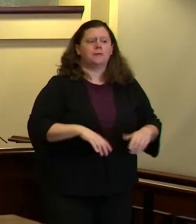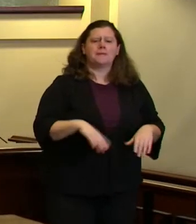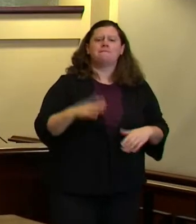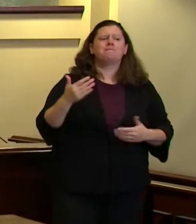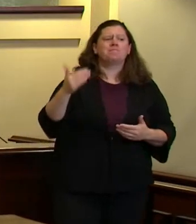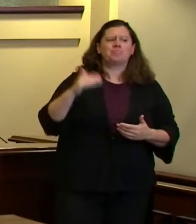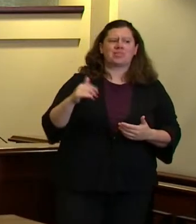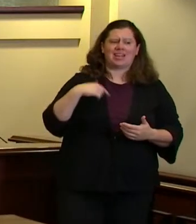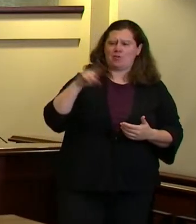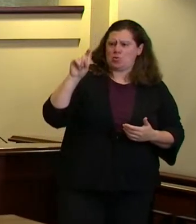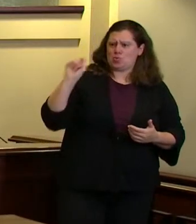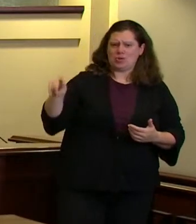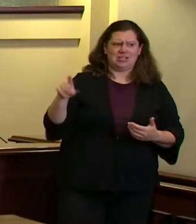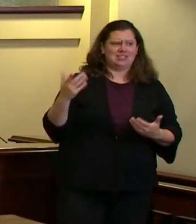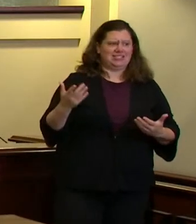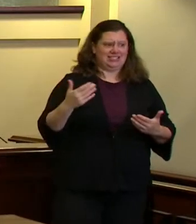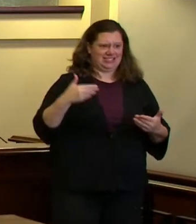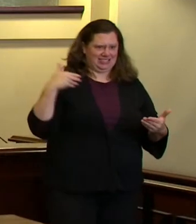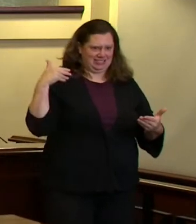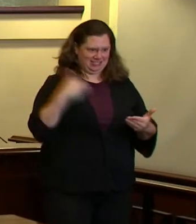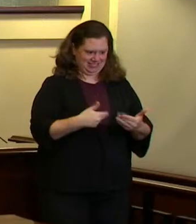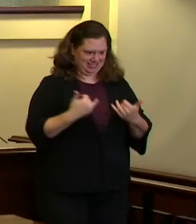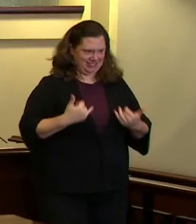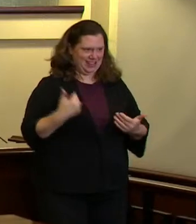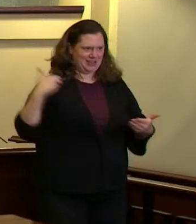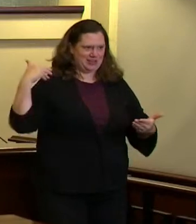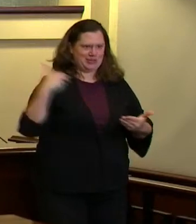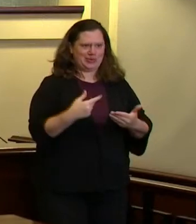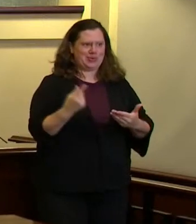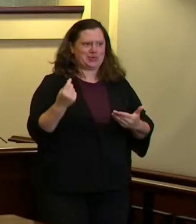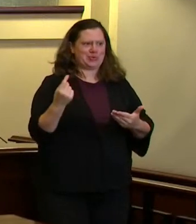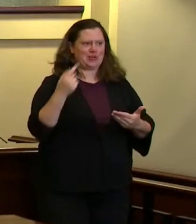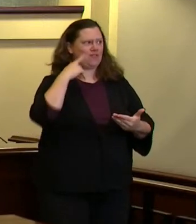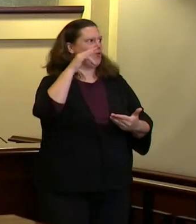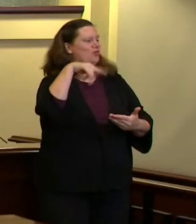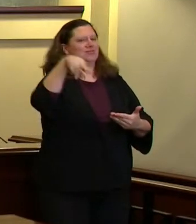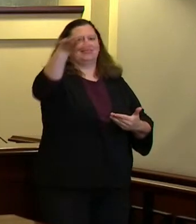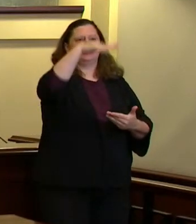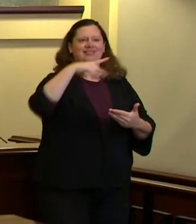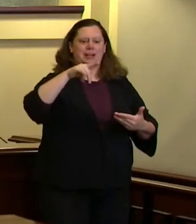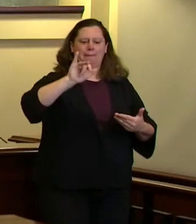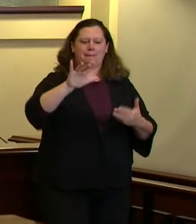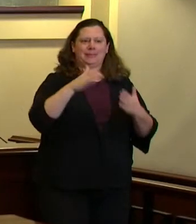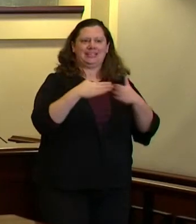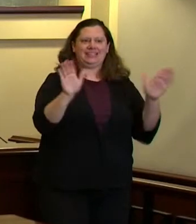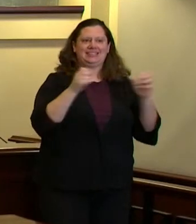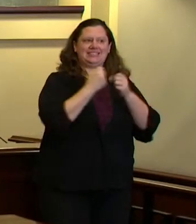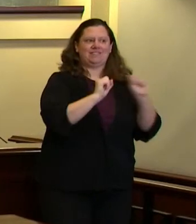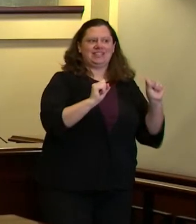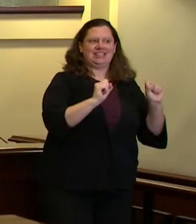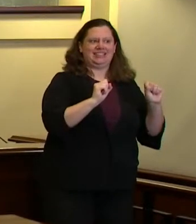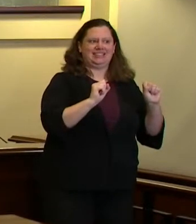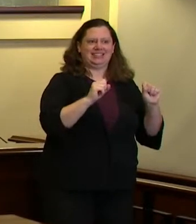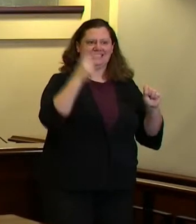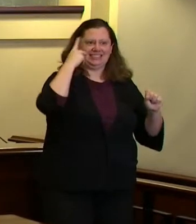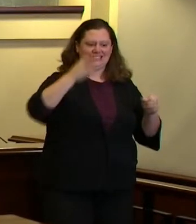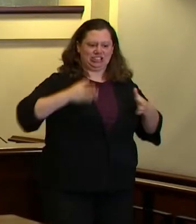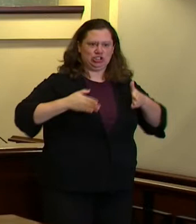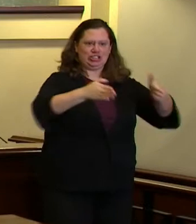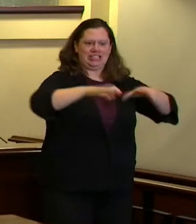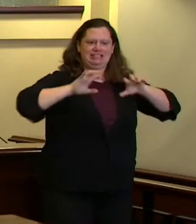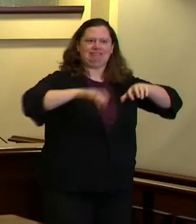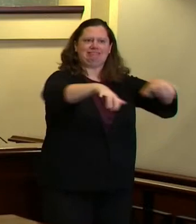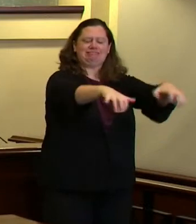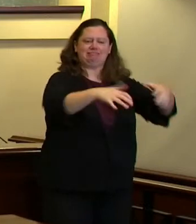is what do we do about public safety on our streets and my